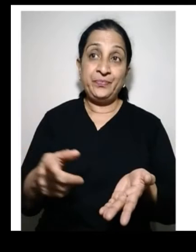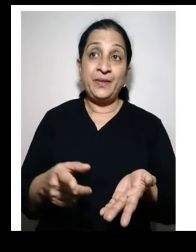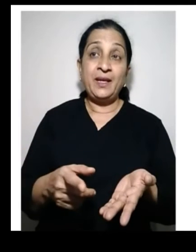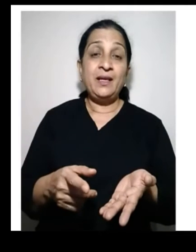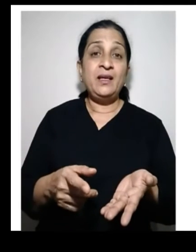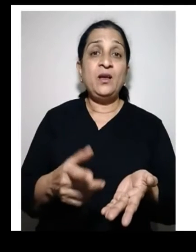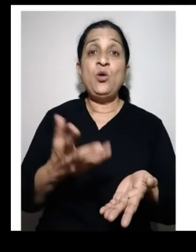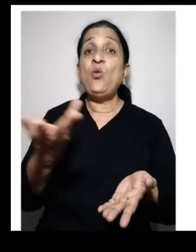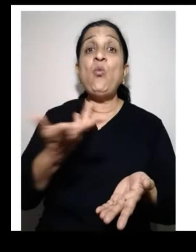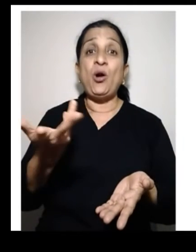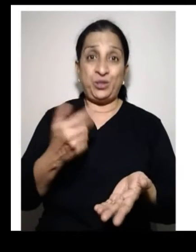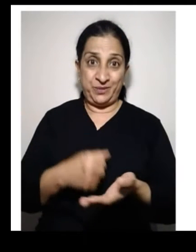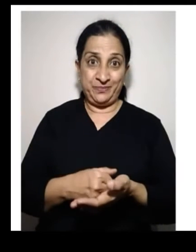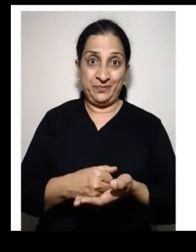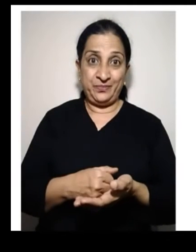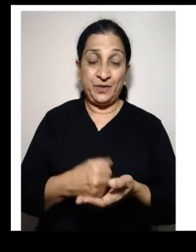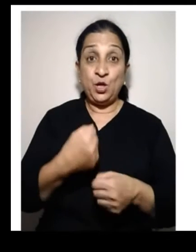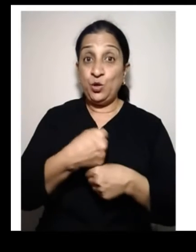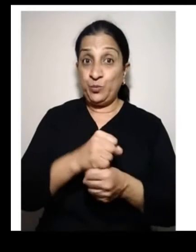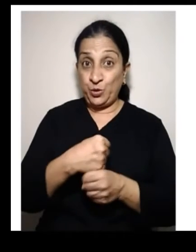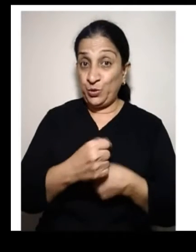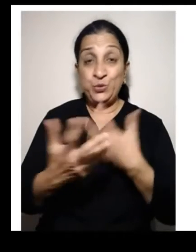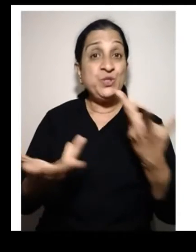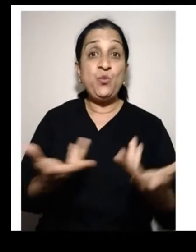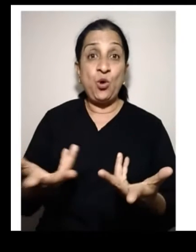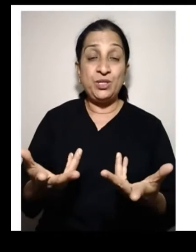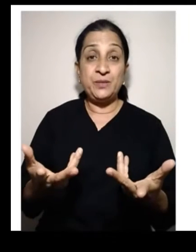what to produce?